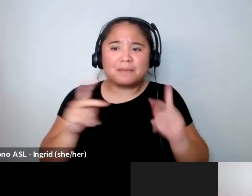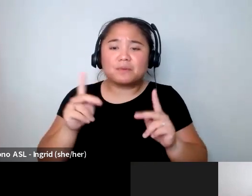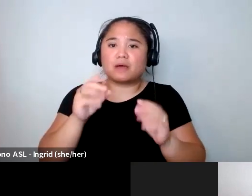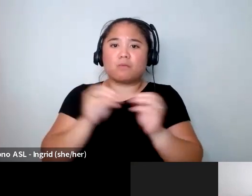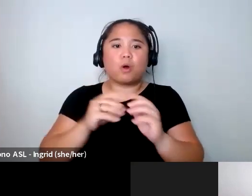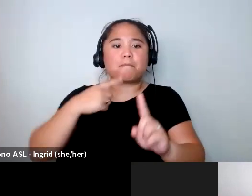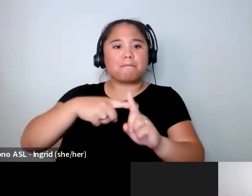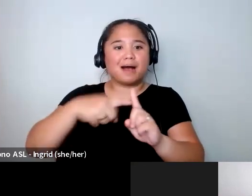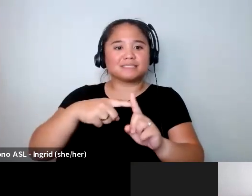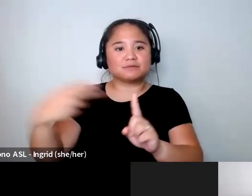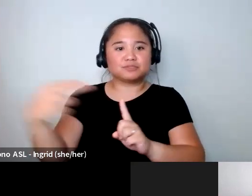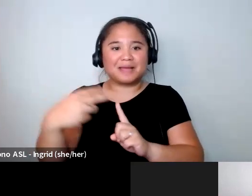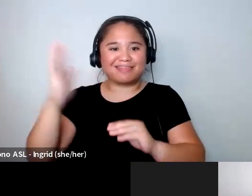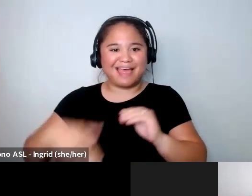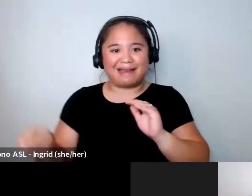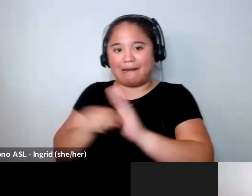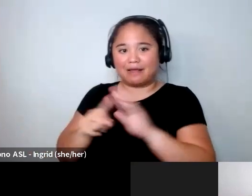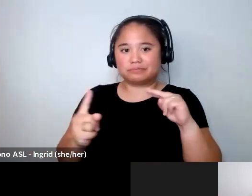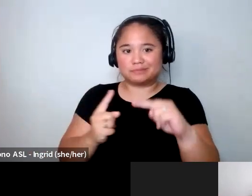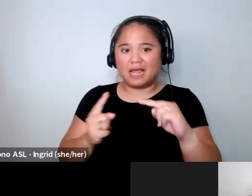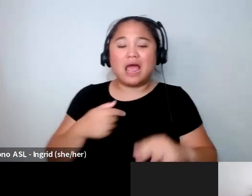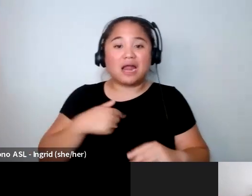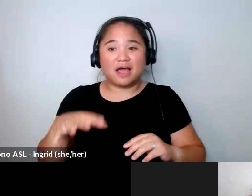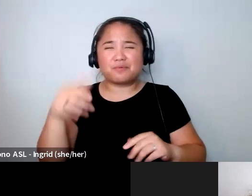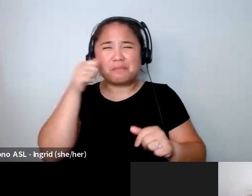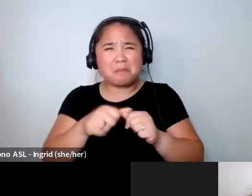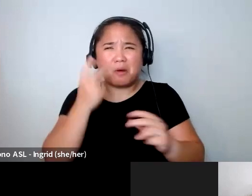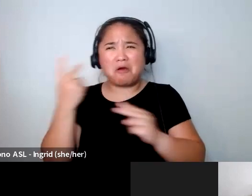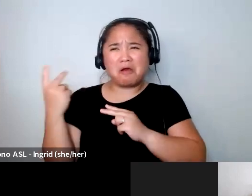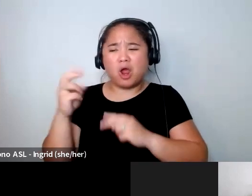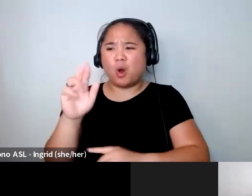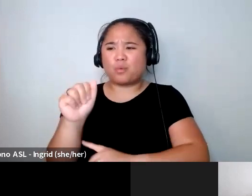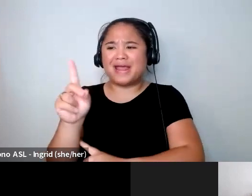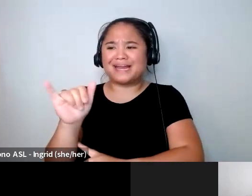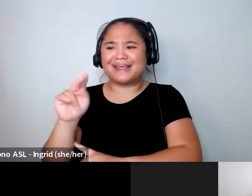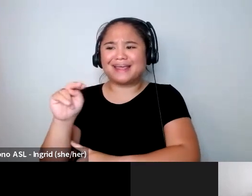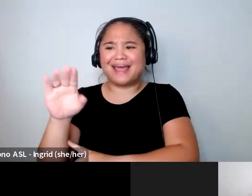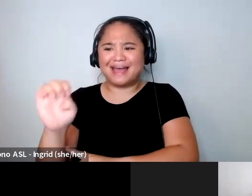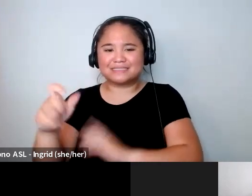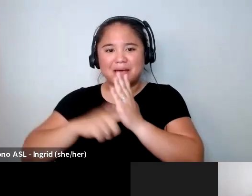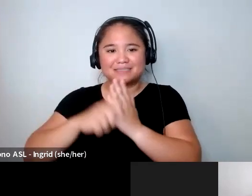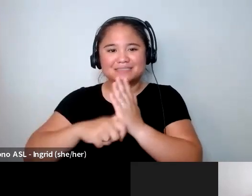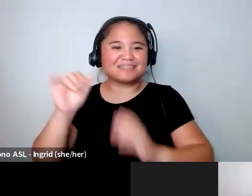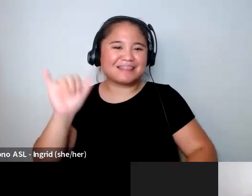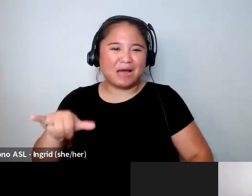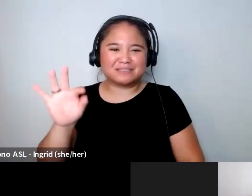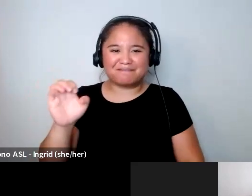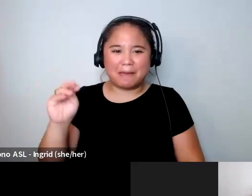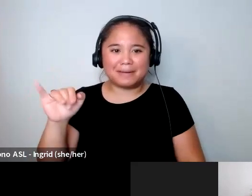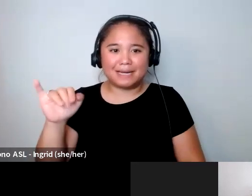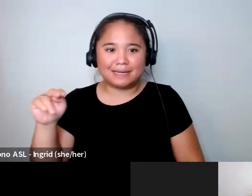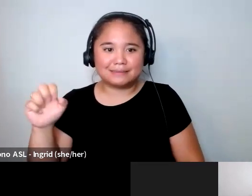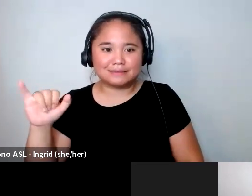and I remember finding a magazine called Radiance I don't know if you'll remember it it was kind of a feminist or whatever and then there was